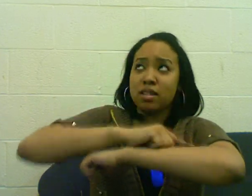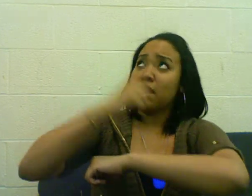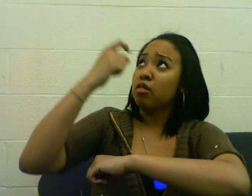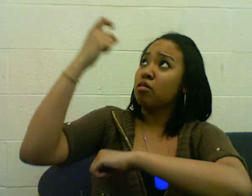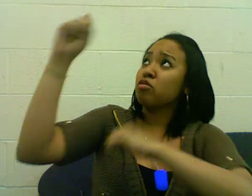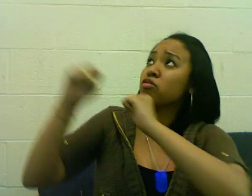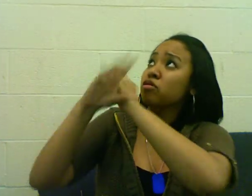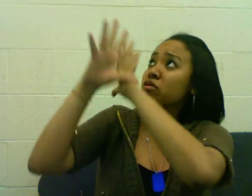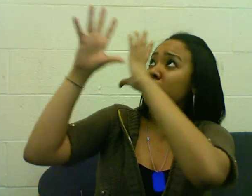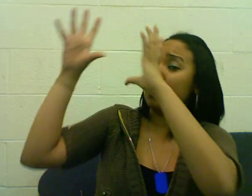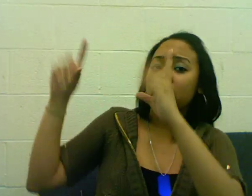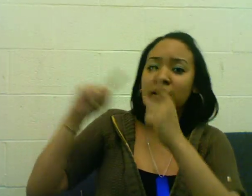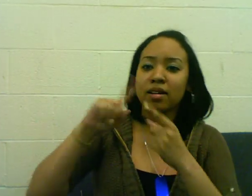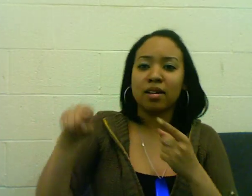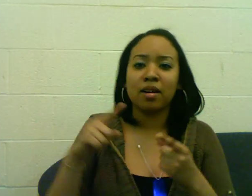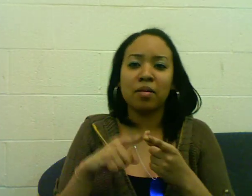Who? Fingerblast on the dance floor.